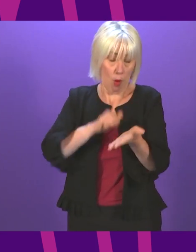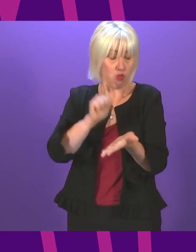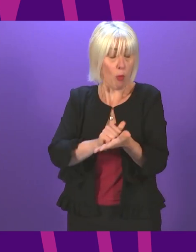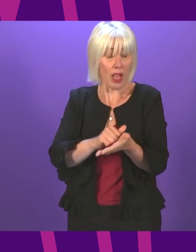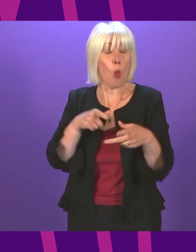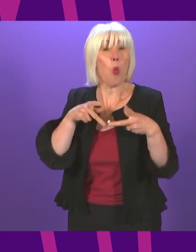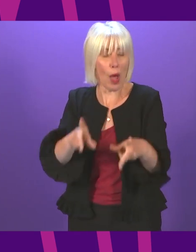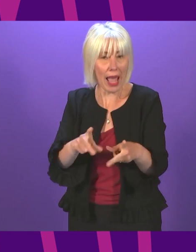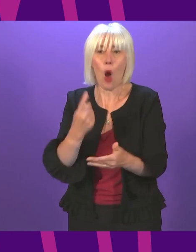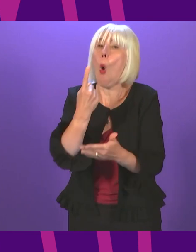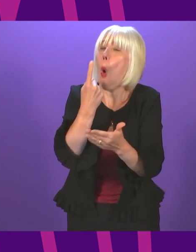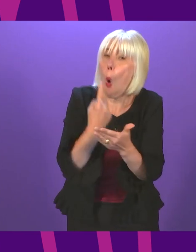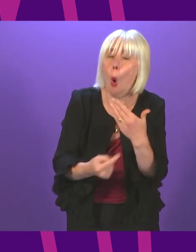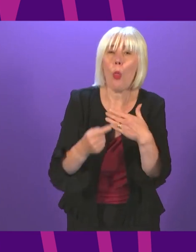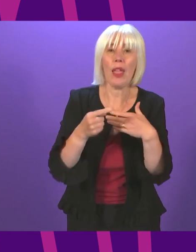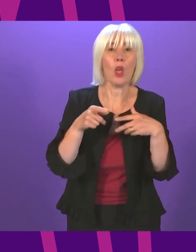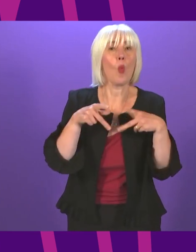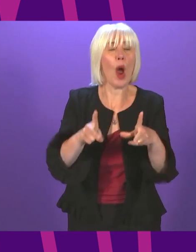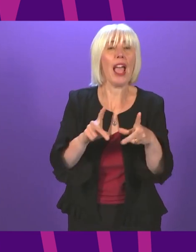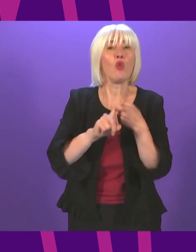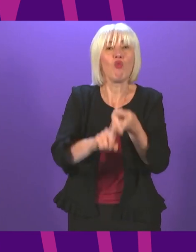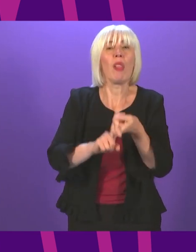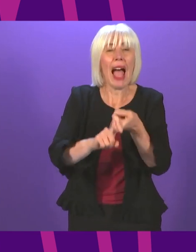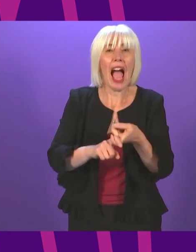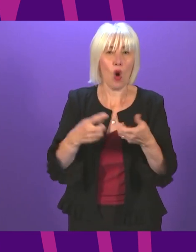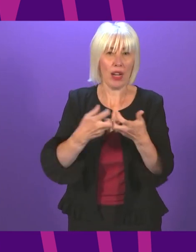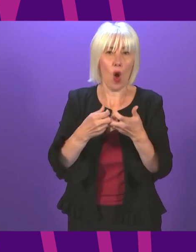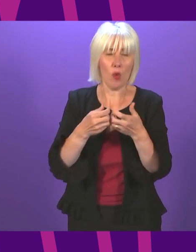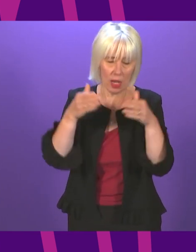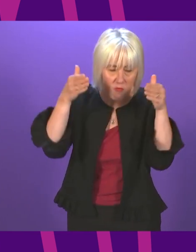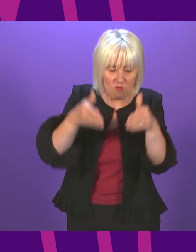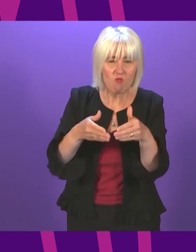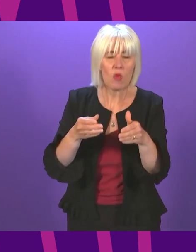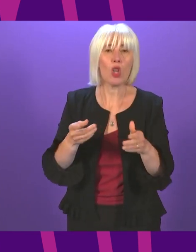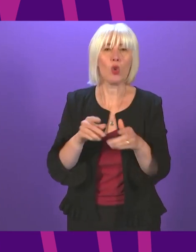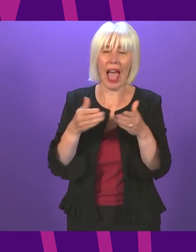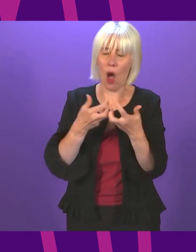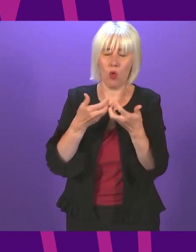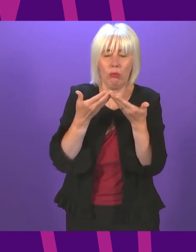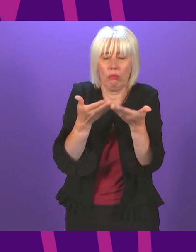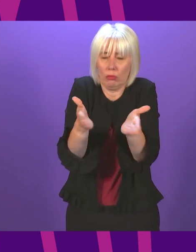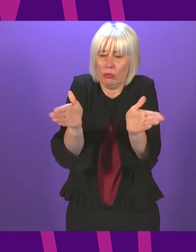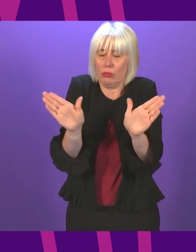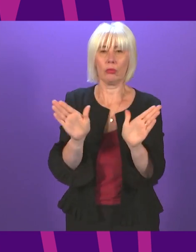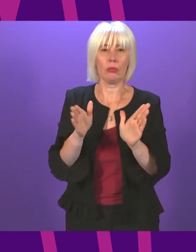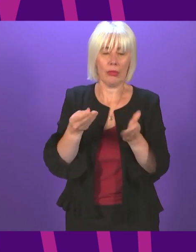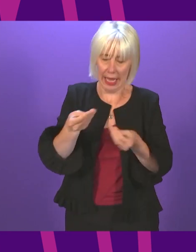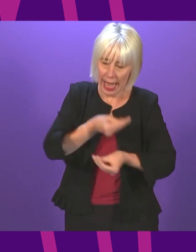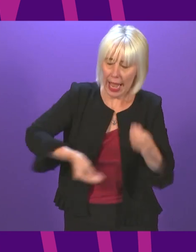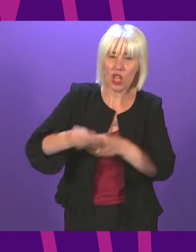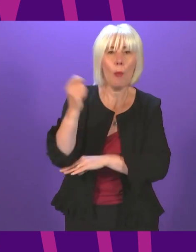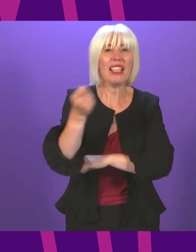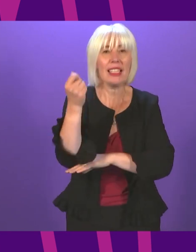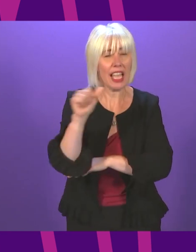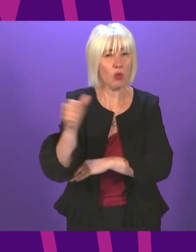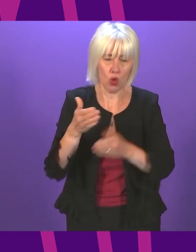but not the only one we should rely on. So I believe we should widen our measurements of economic success. I believed that for a long time which is why